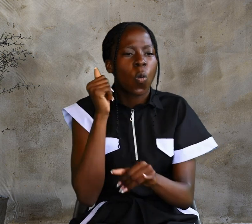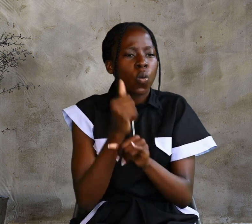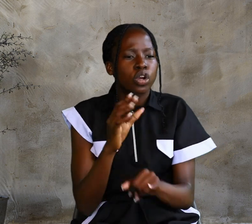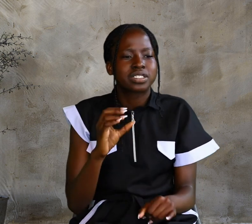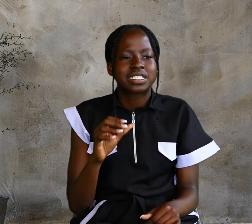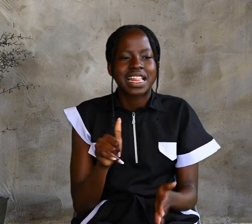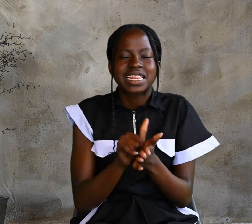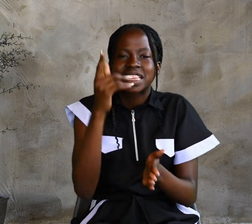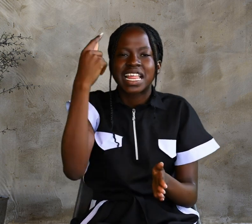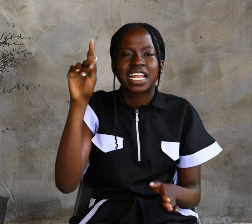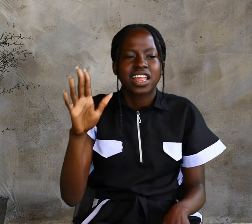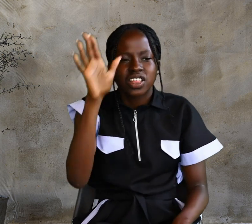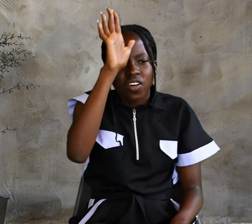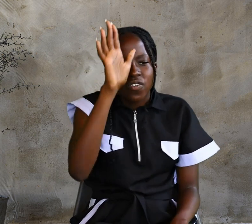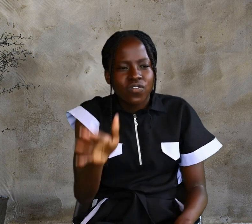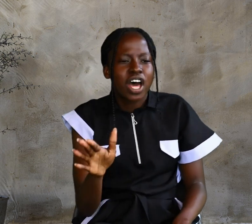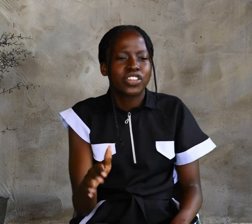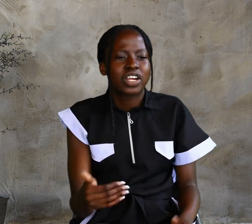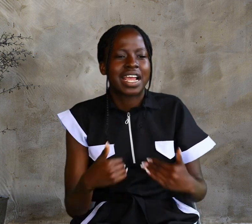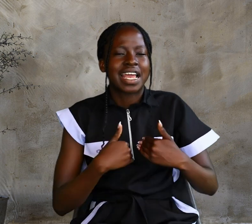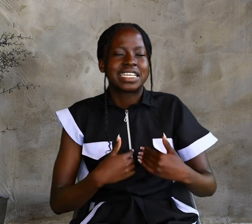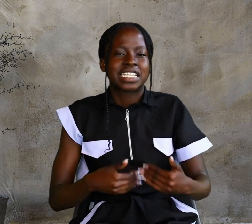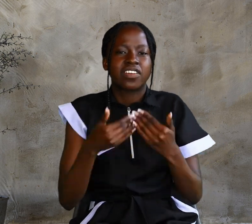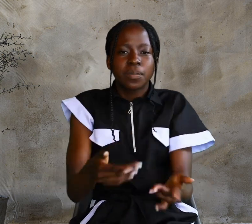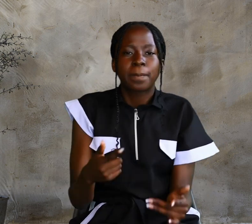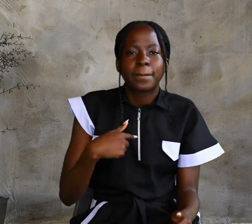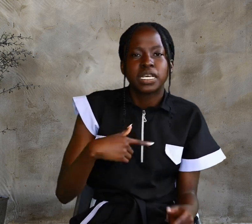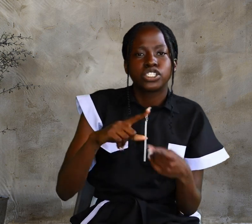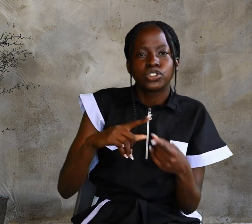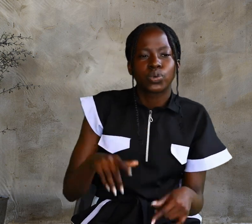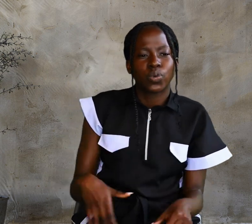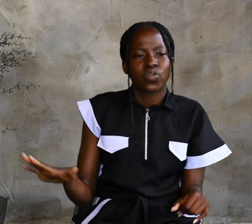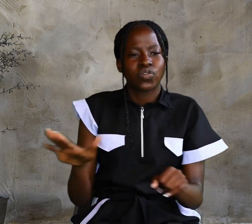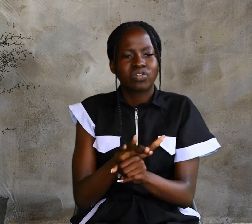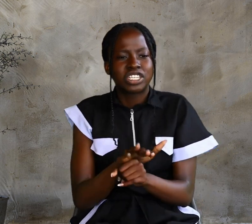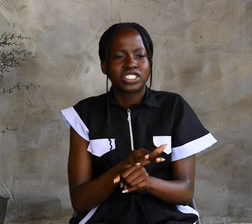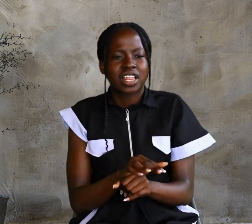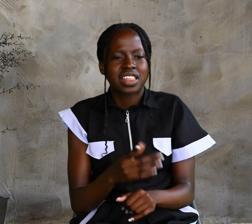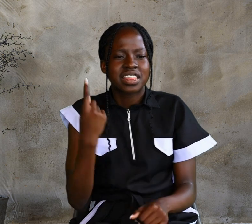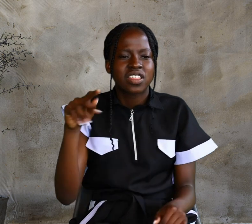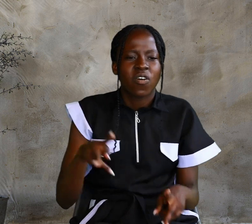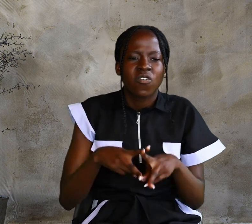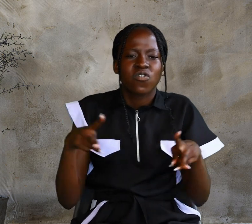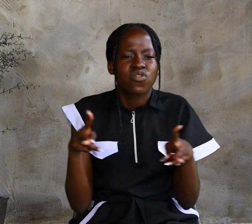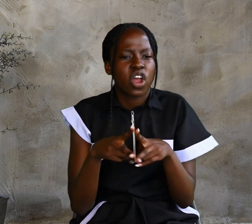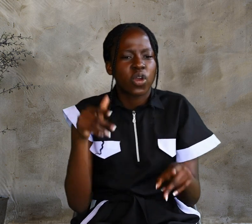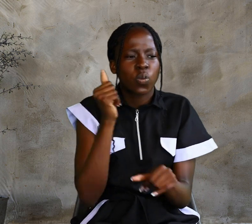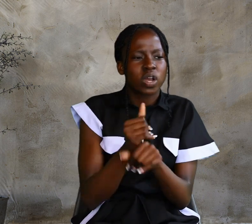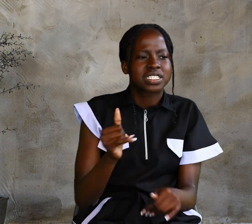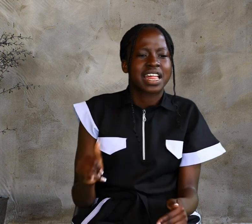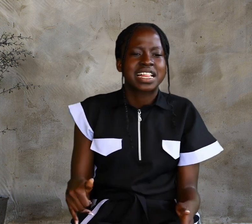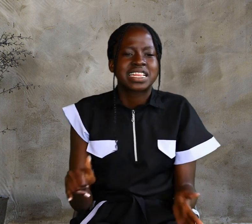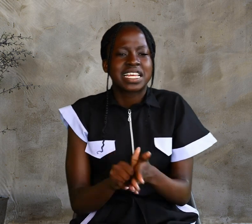given me to finish, the very works that I am doing, testify that the Father has sent me.